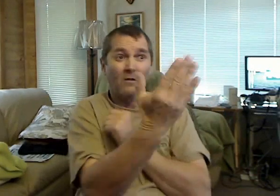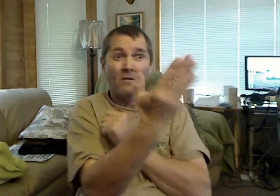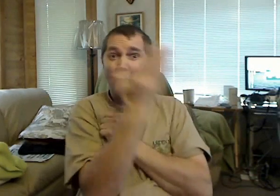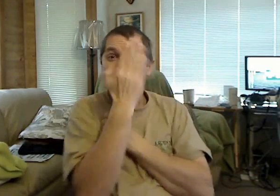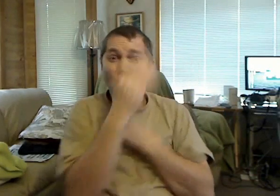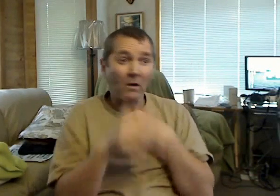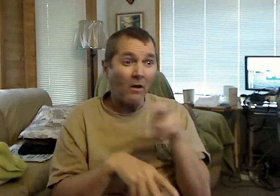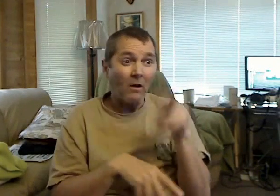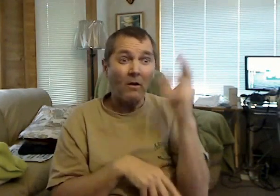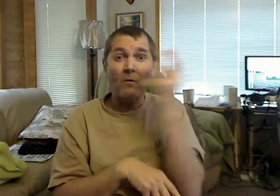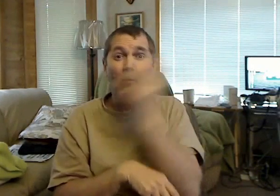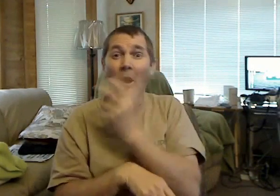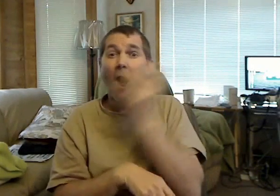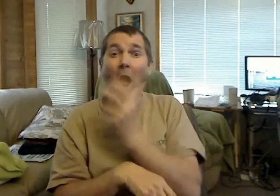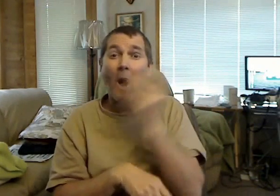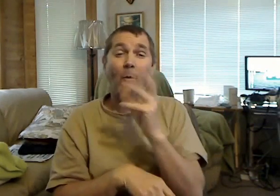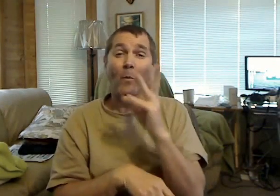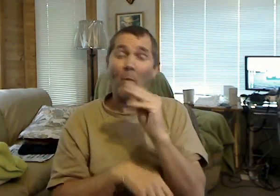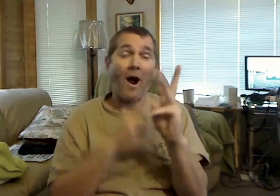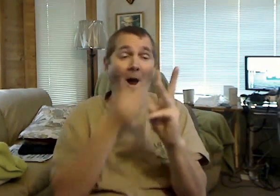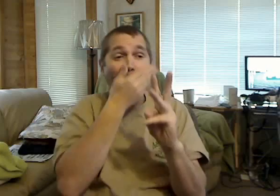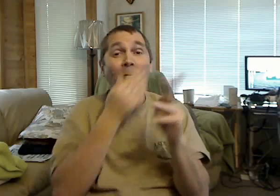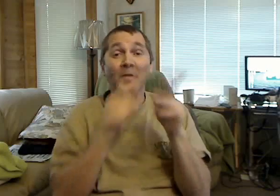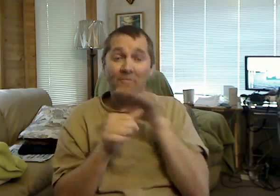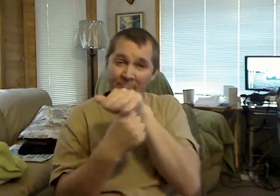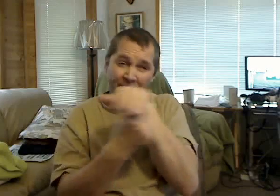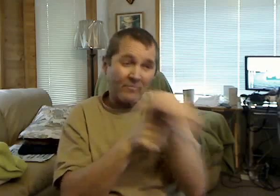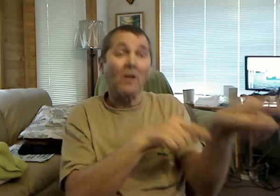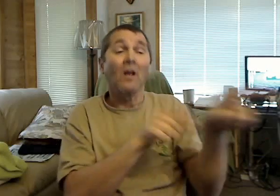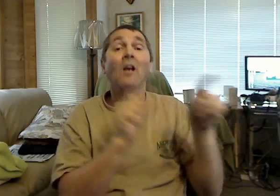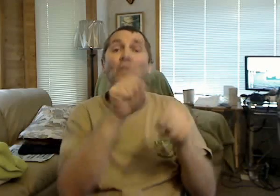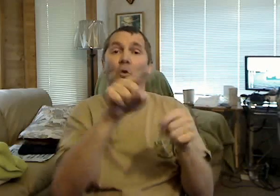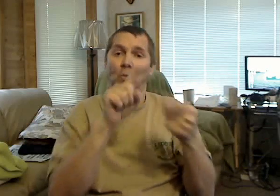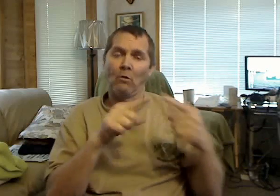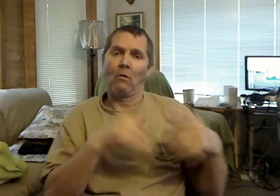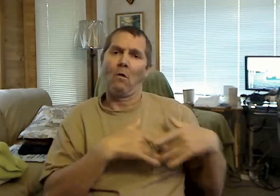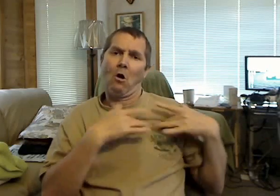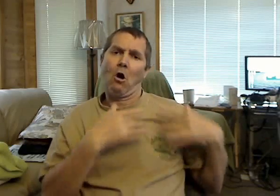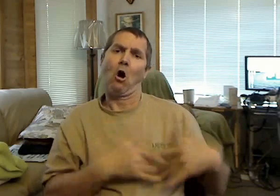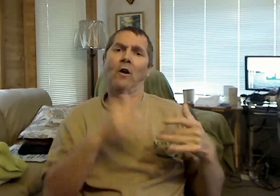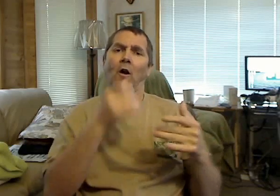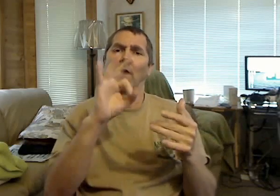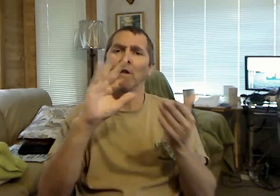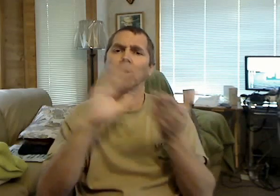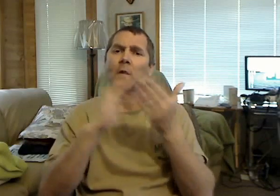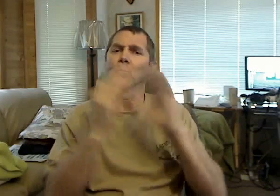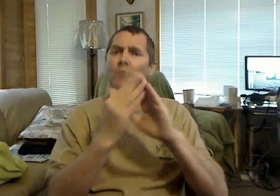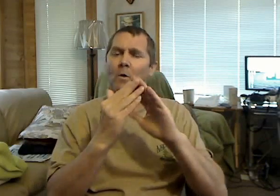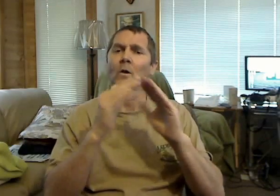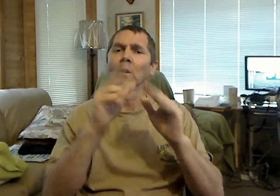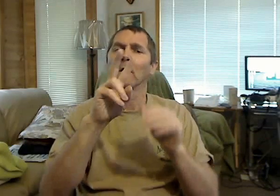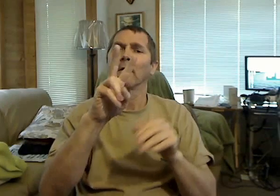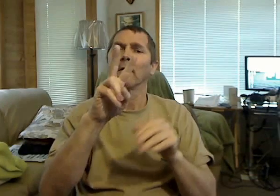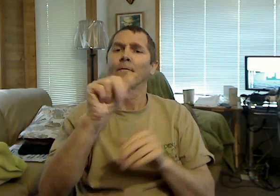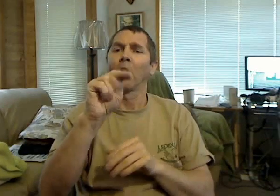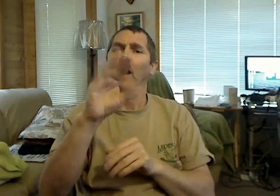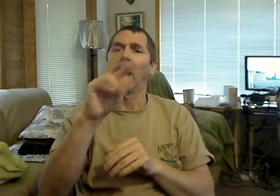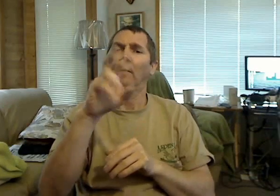-year IV osteoporosis treatment that can help protect me while I'm on-the-go for an entire year and has Meg written all over it.